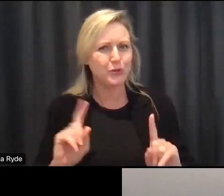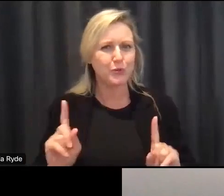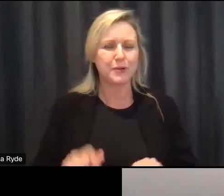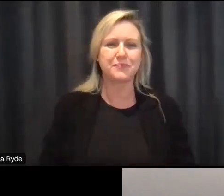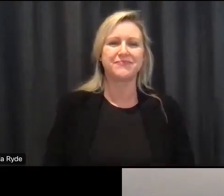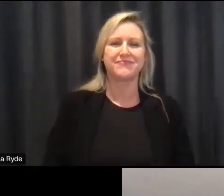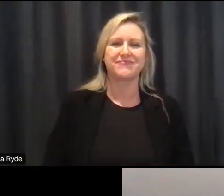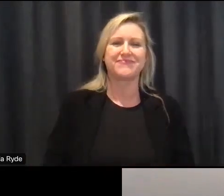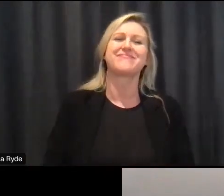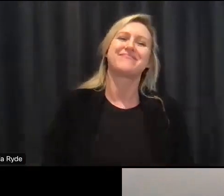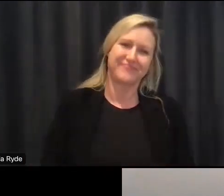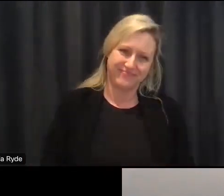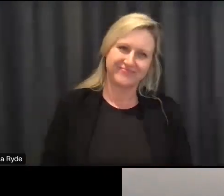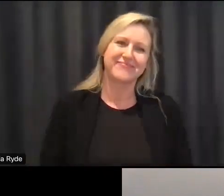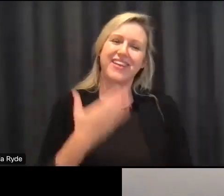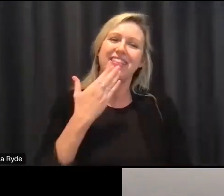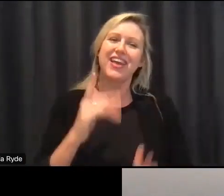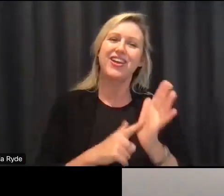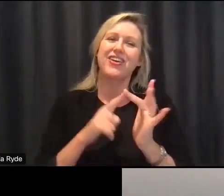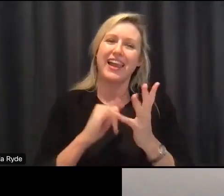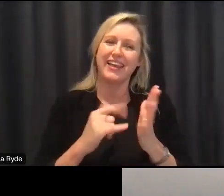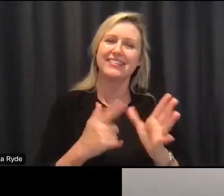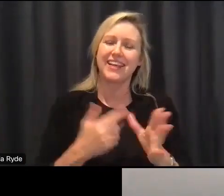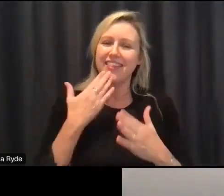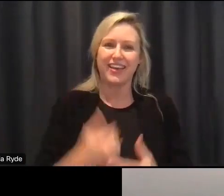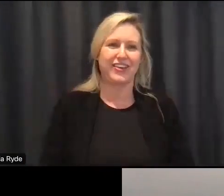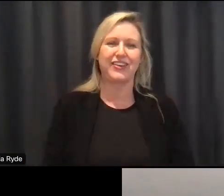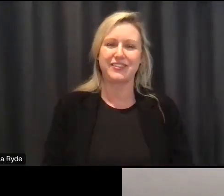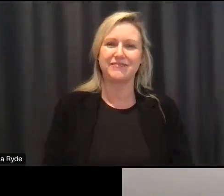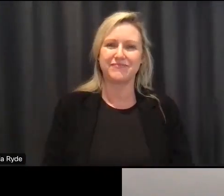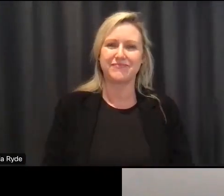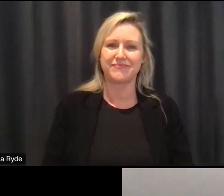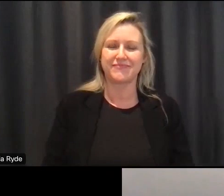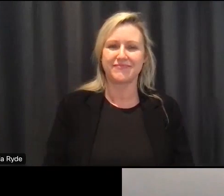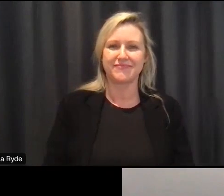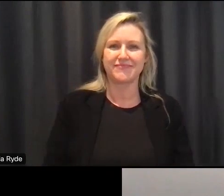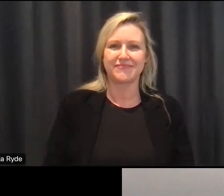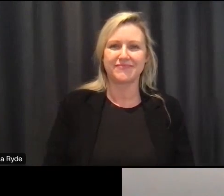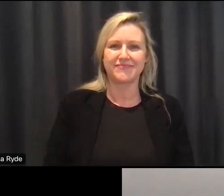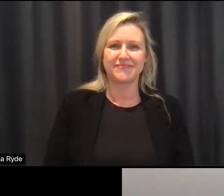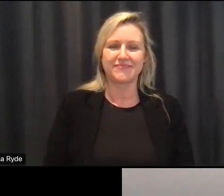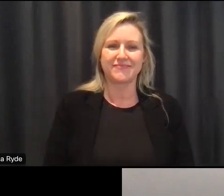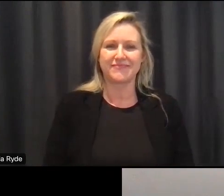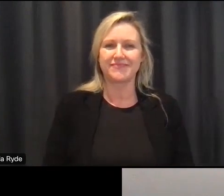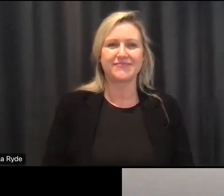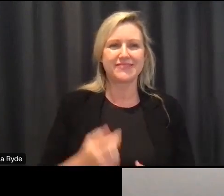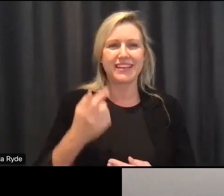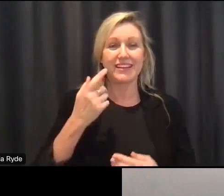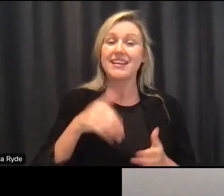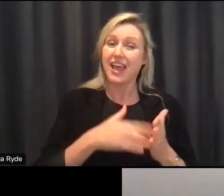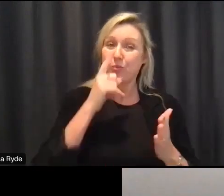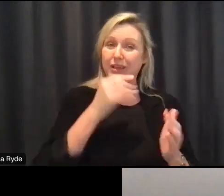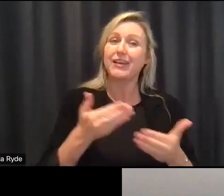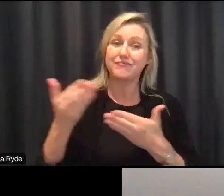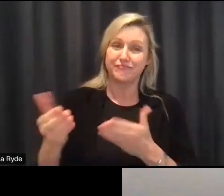oh that's thanks lisa thank you so much and that's that's fine i'm very happy for uh us to jump over to first now